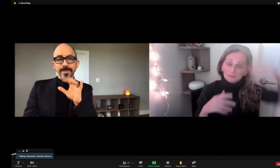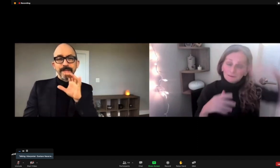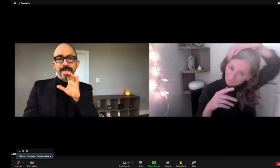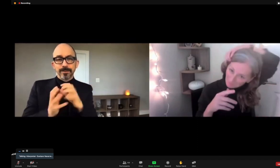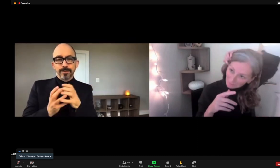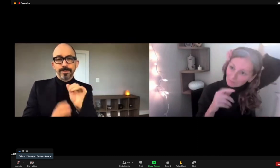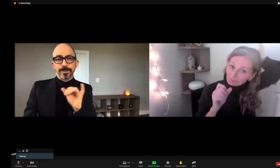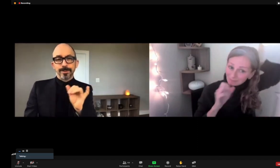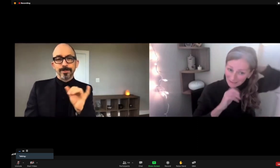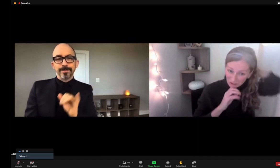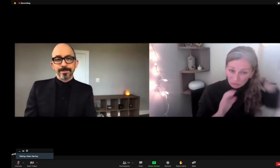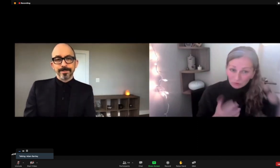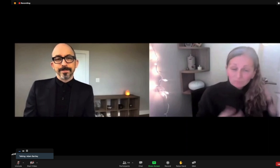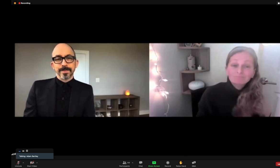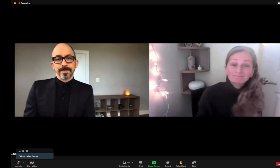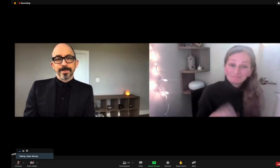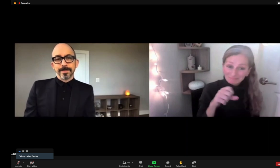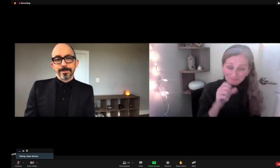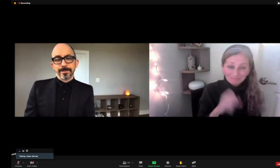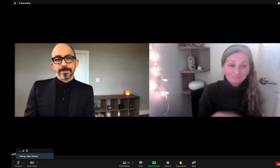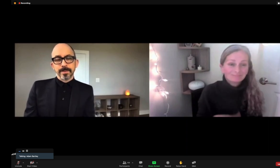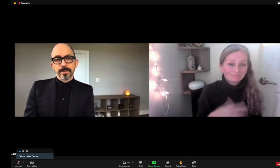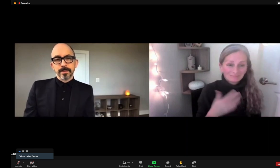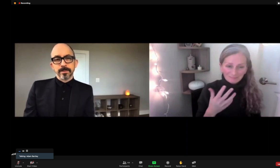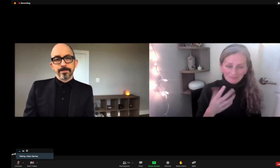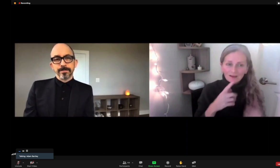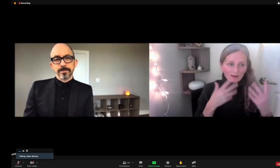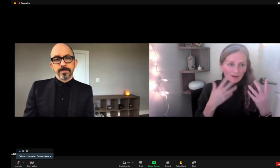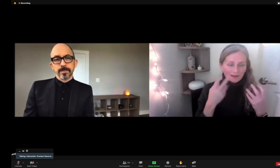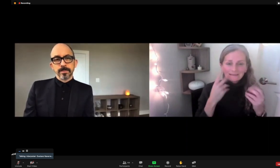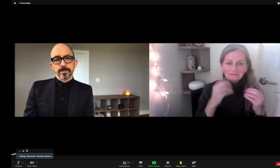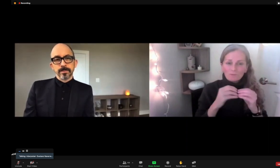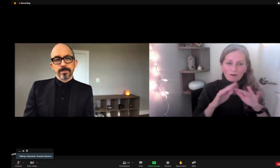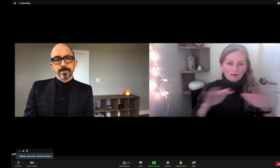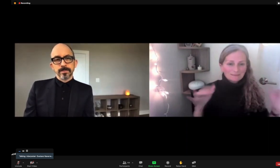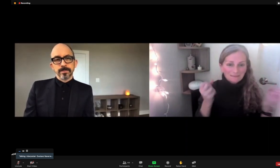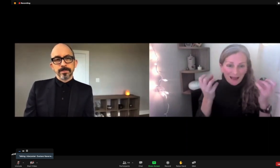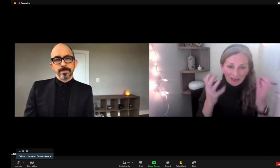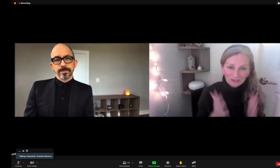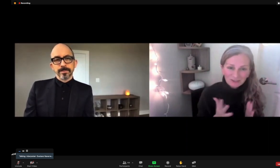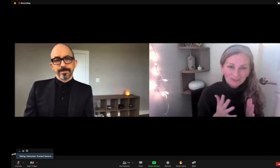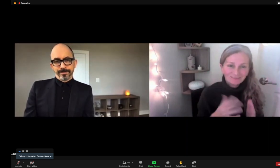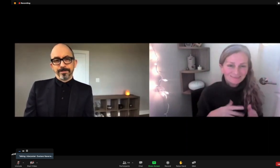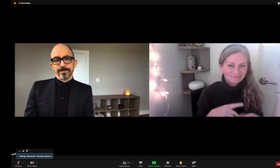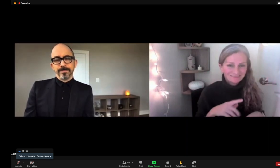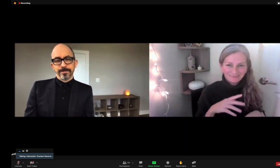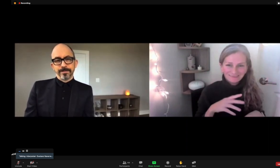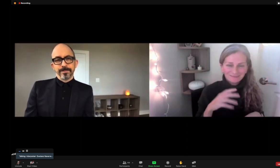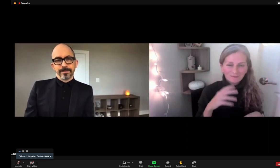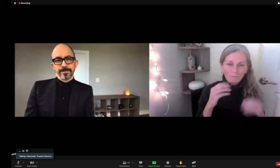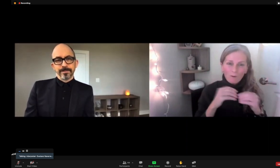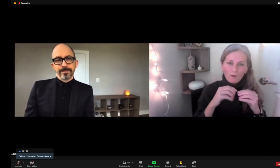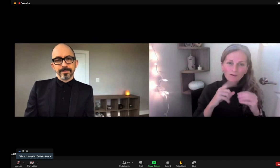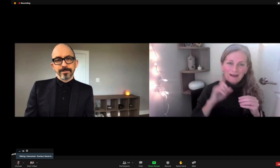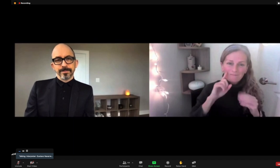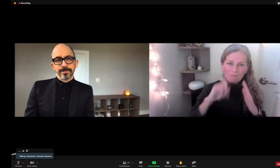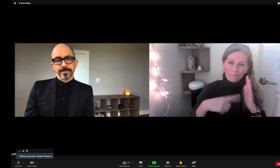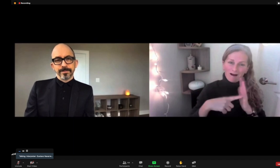That are intersectional. Absolutely. A hundred percent. Yes. I see a diverse group of signers in